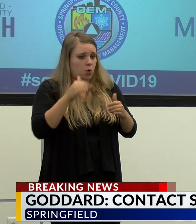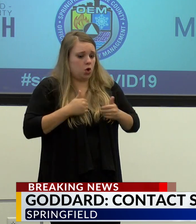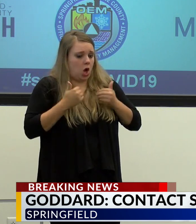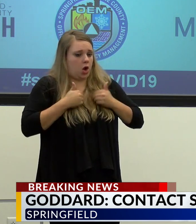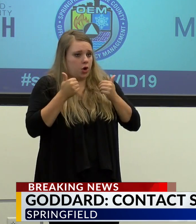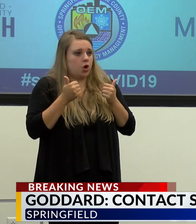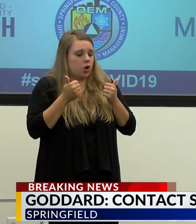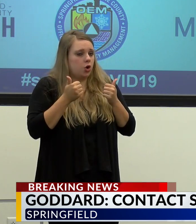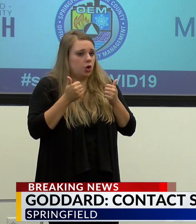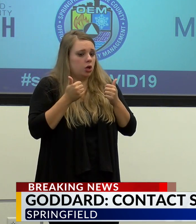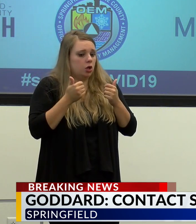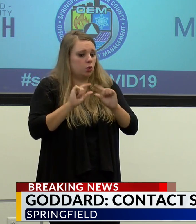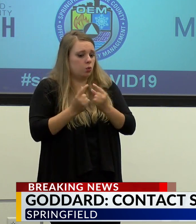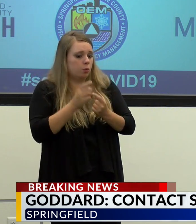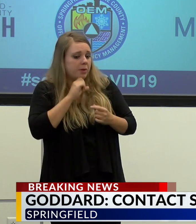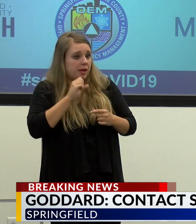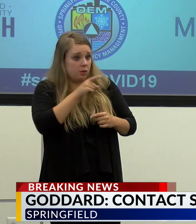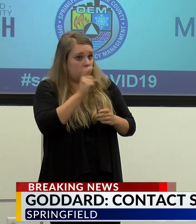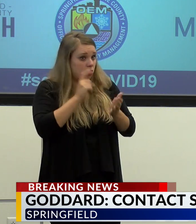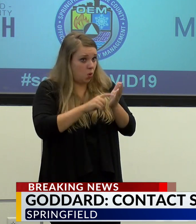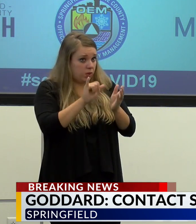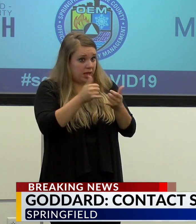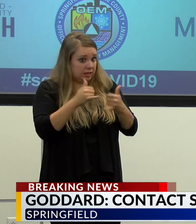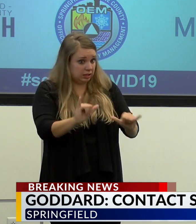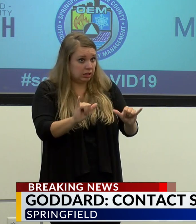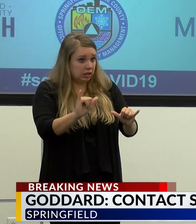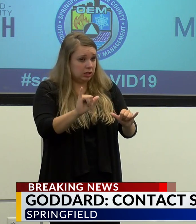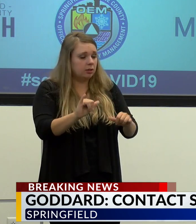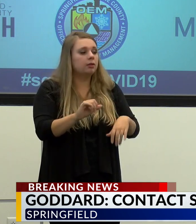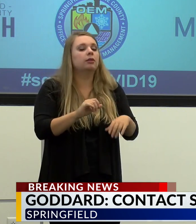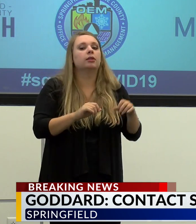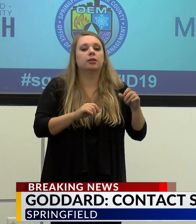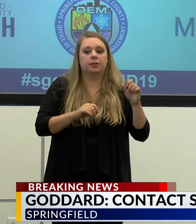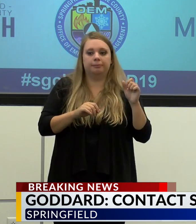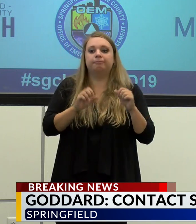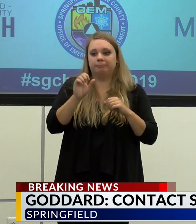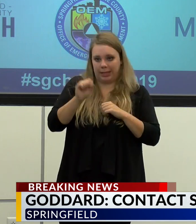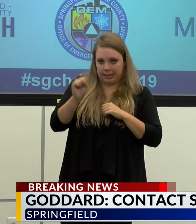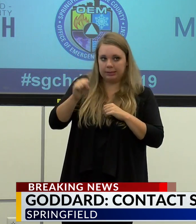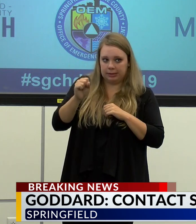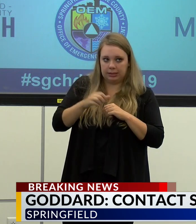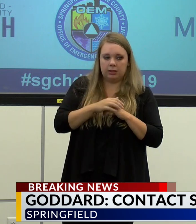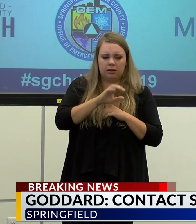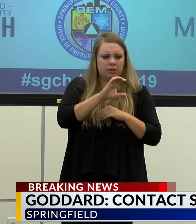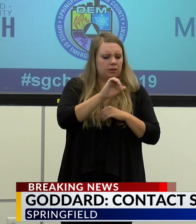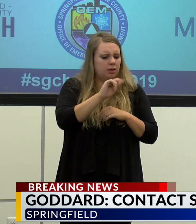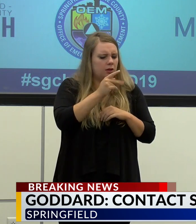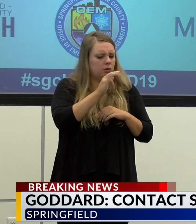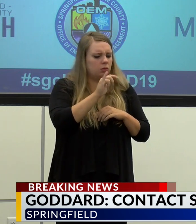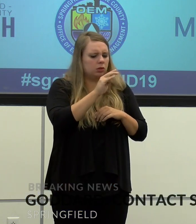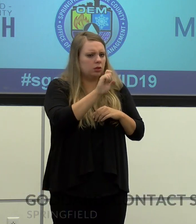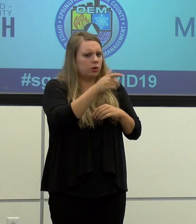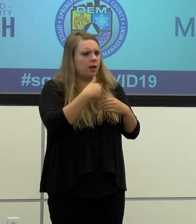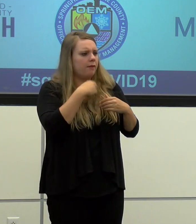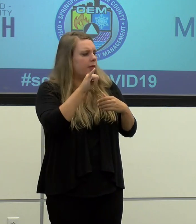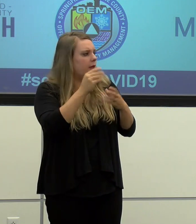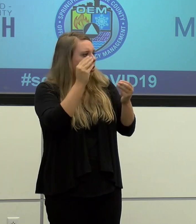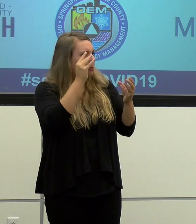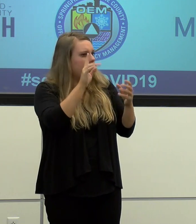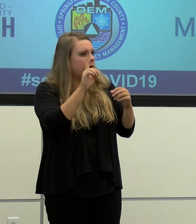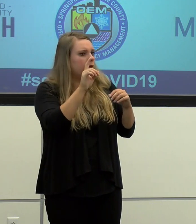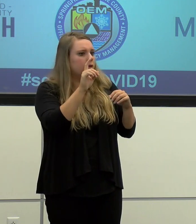demographics. Are you seeing that trend continue? Yes, um, Catherine, did we get that information?